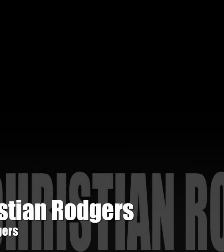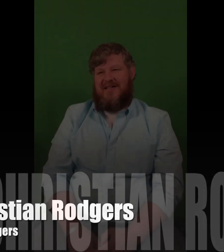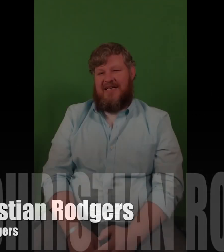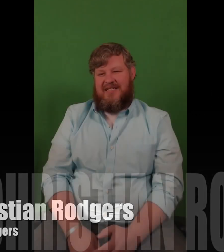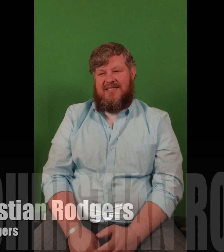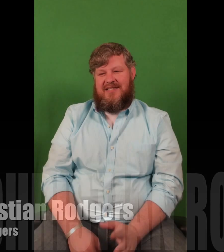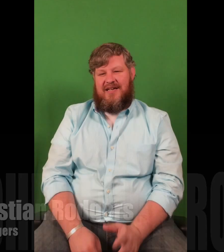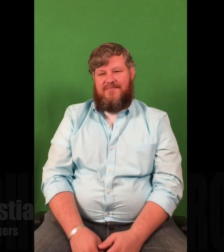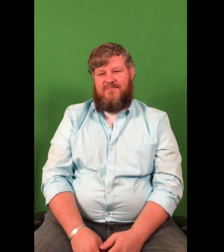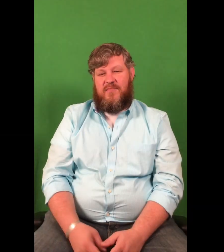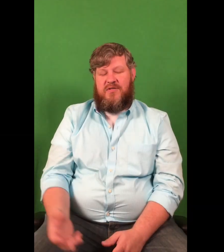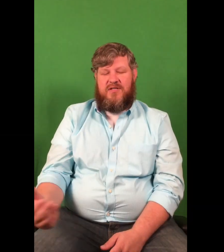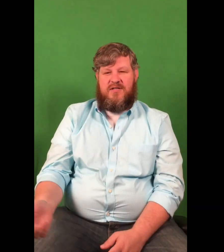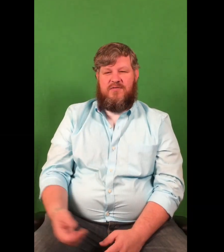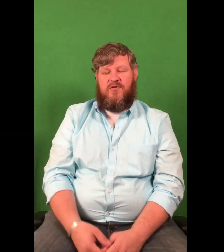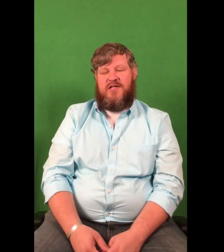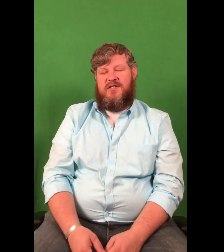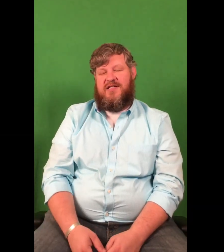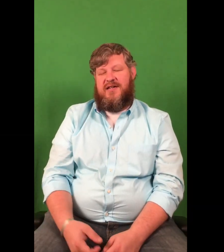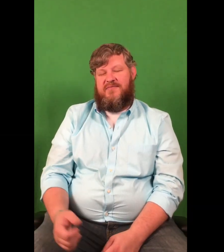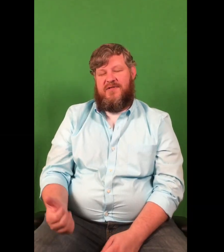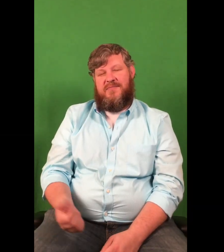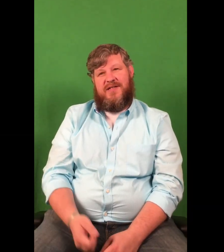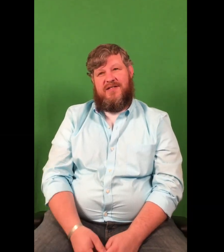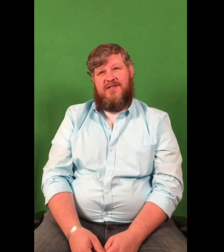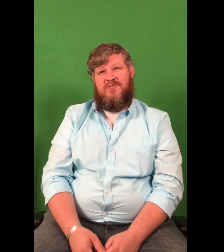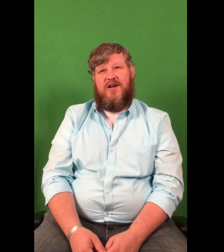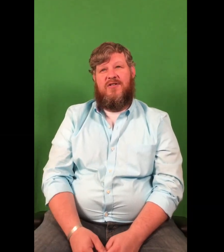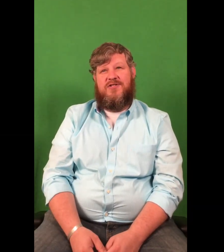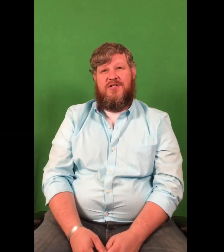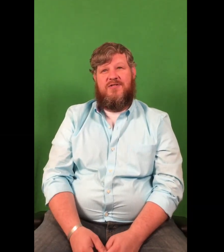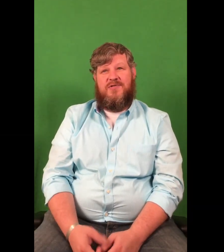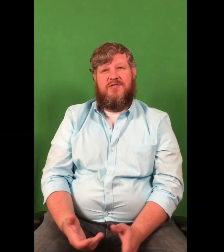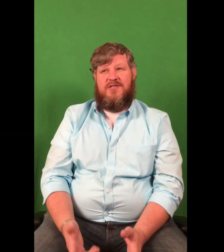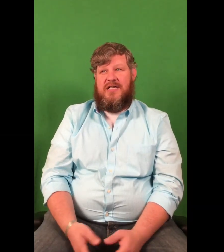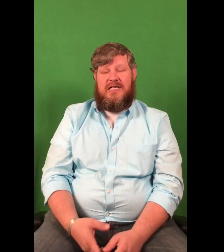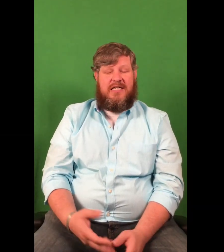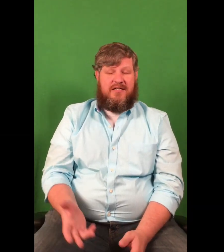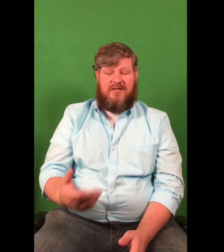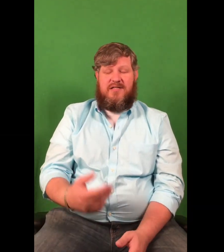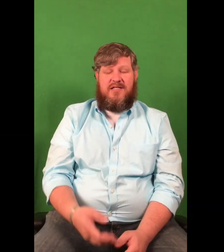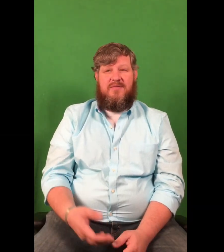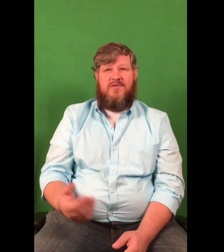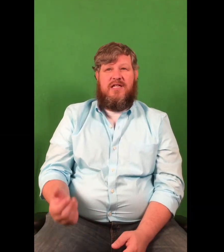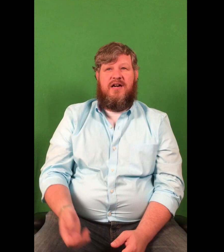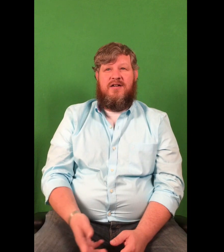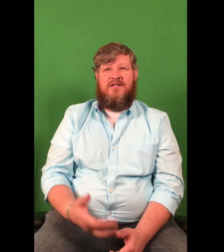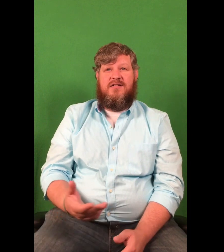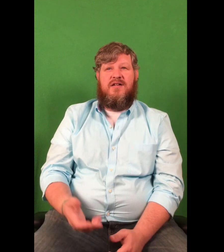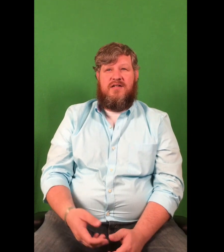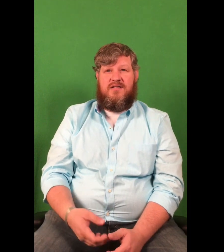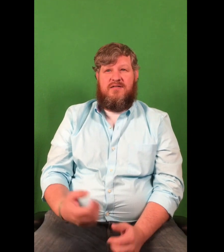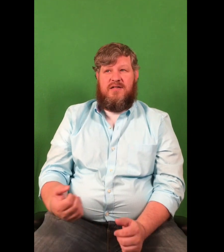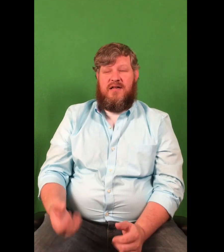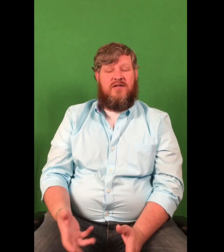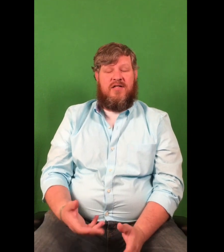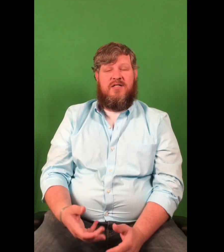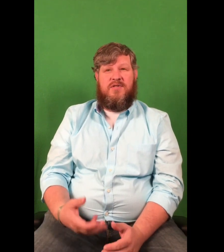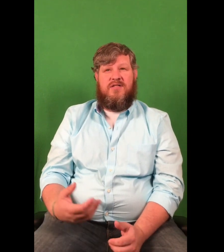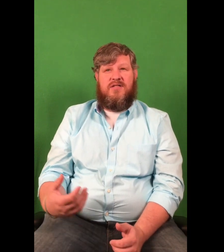I did most of the work in that time frame at the Red Cross Shelter, which, you know, since I'm retired and out of disability